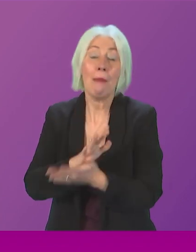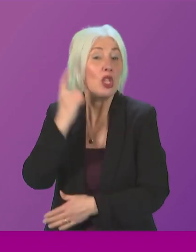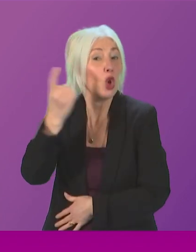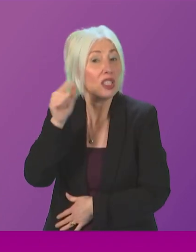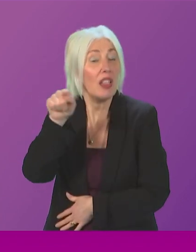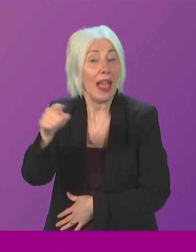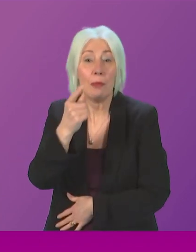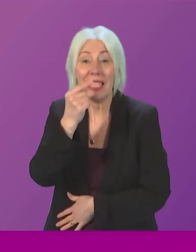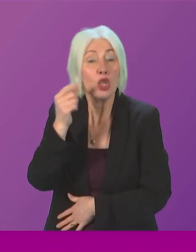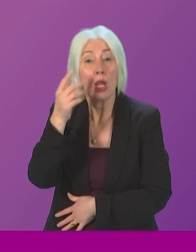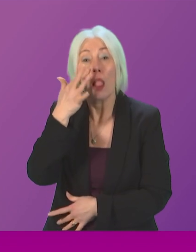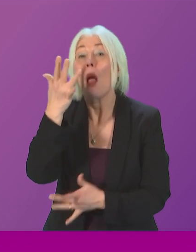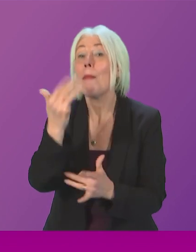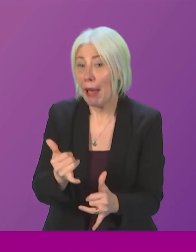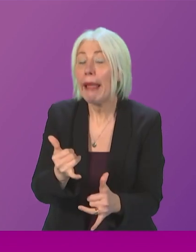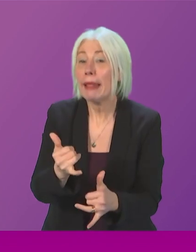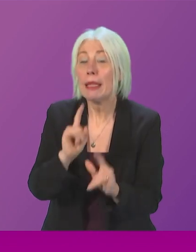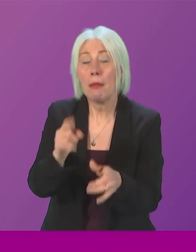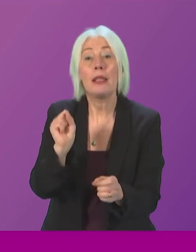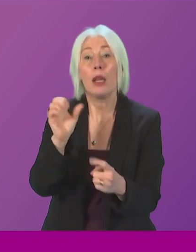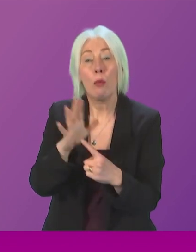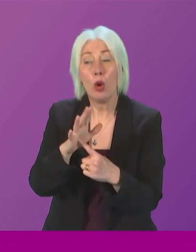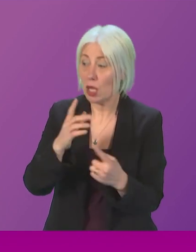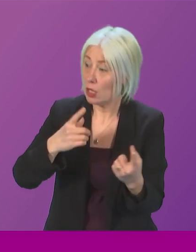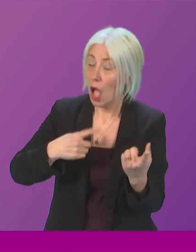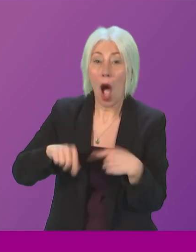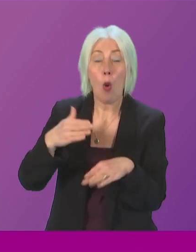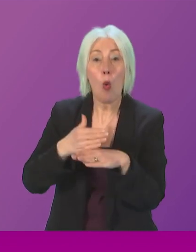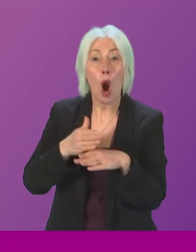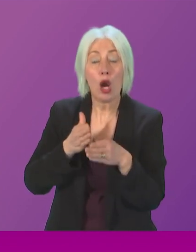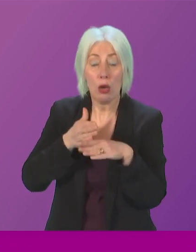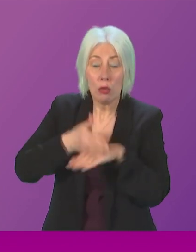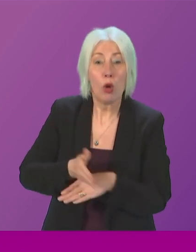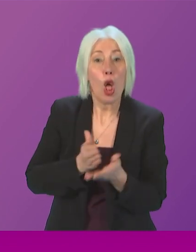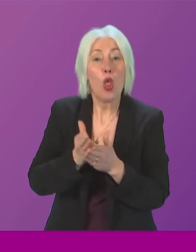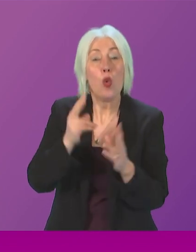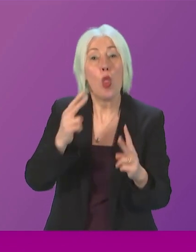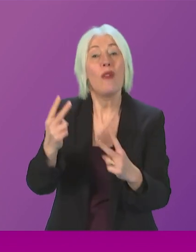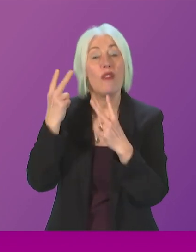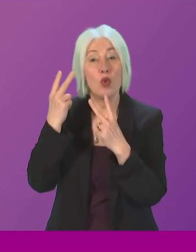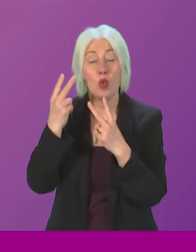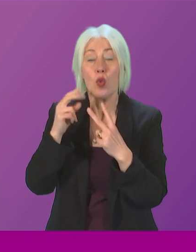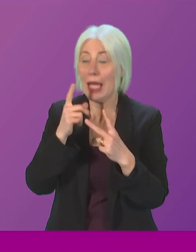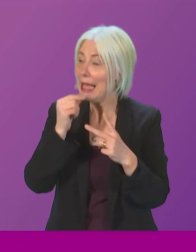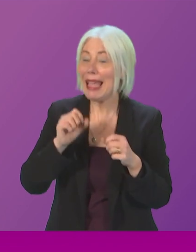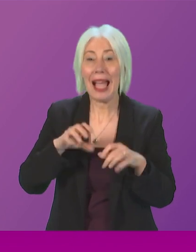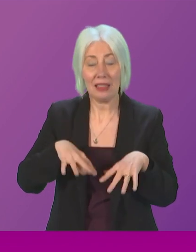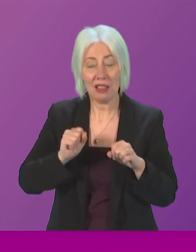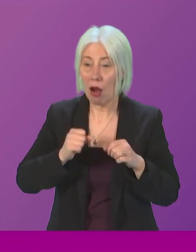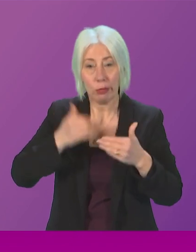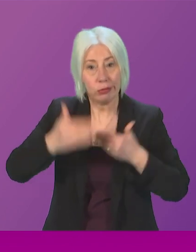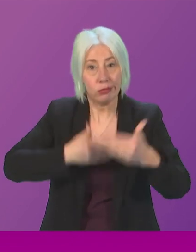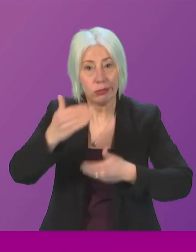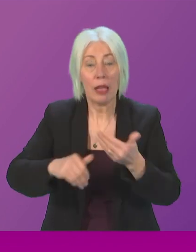issue of a potential pilot but I do think it is important the work that we've initiated through the review is allowed to happen and I will ensure that that work of course